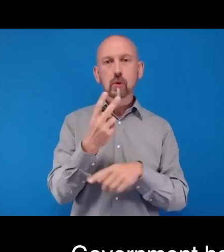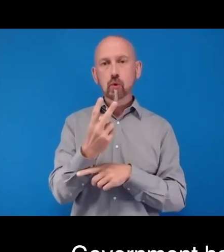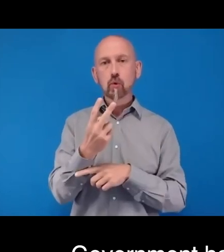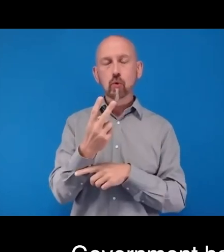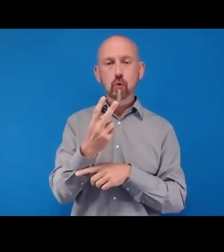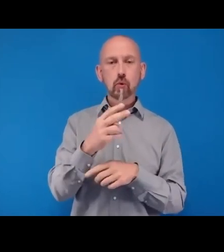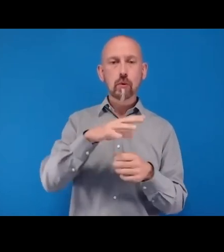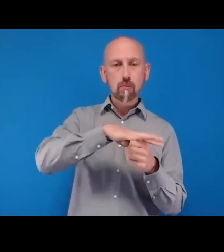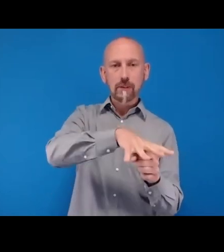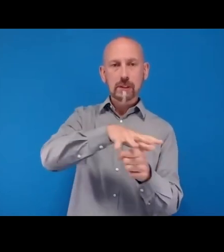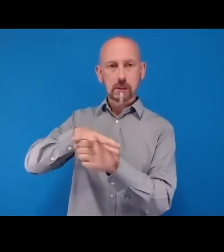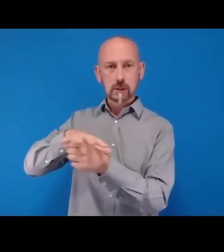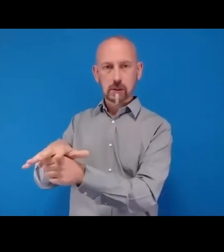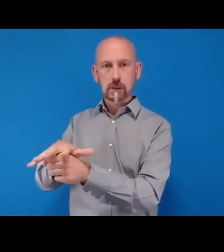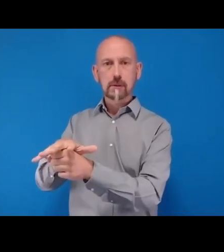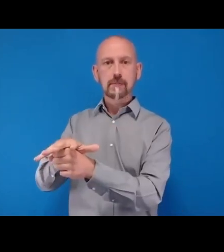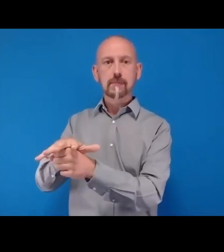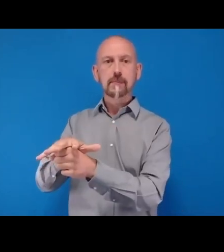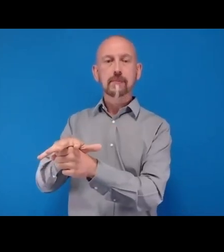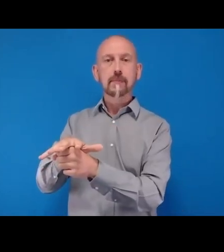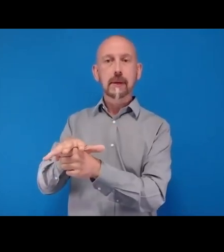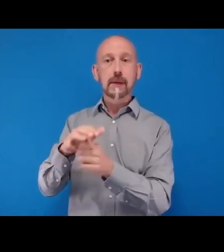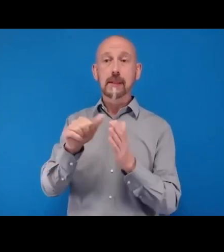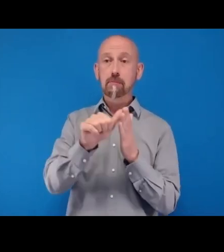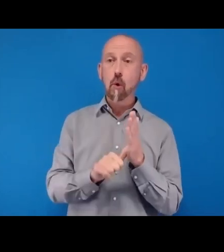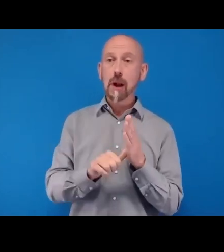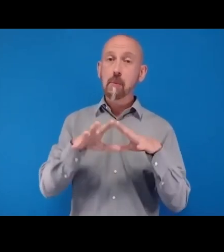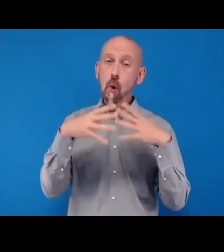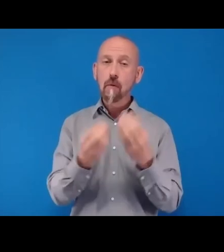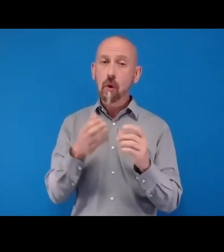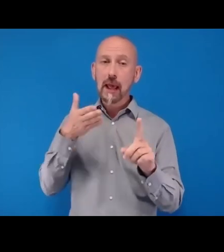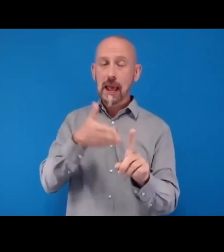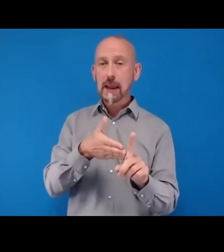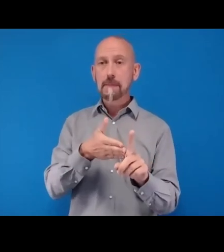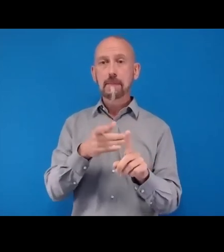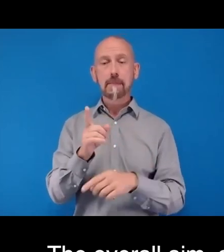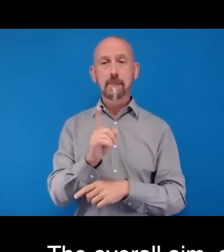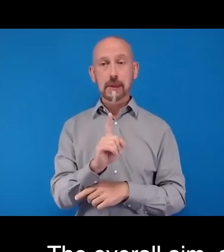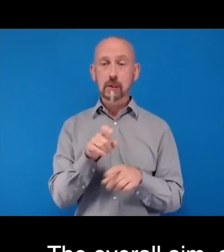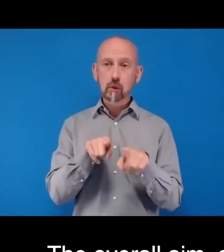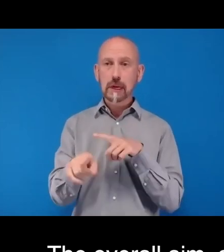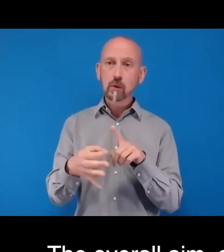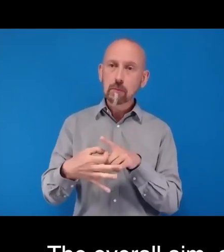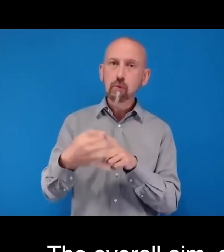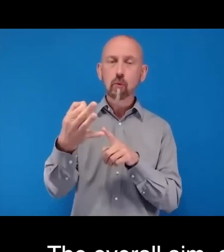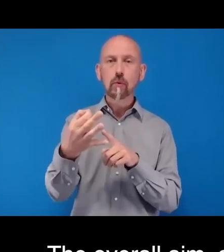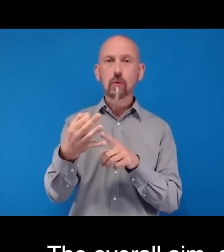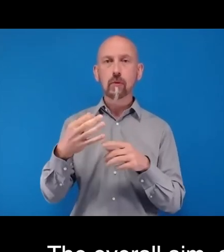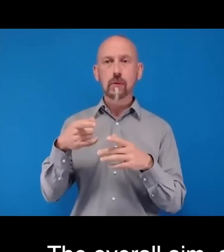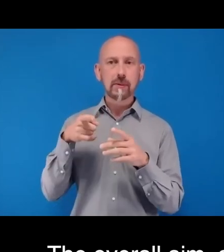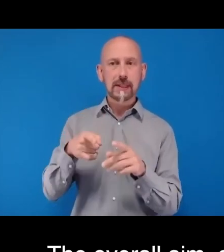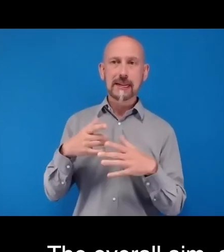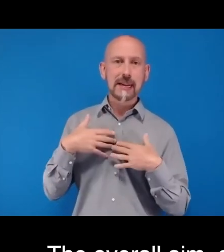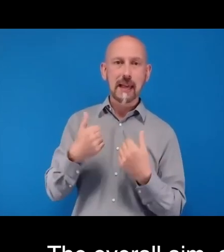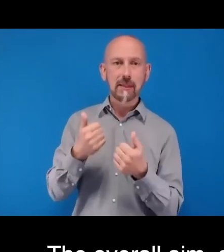And the overall aim or goal of the program is to improve the health status of the population, to improve access to quality health